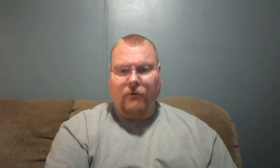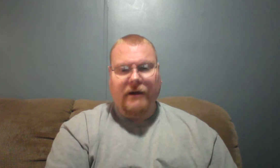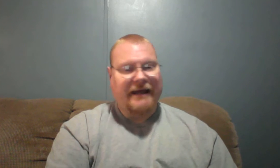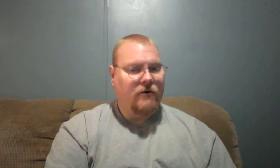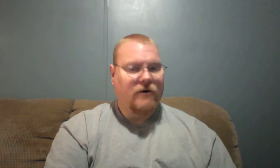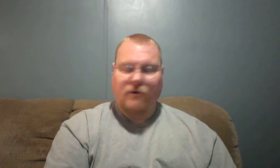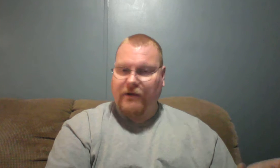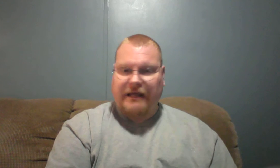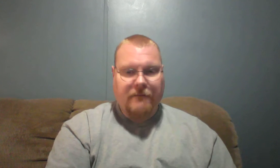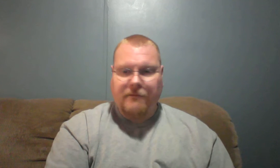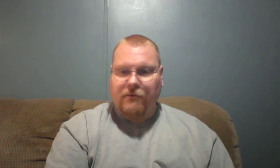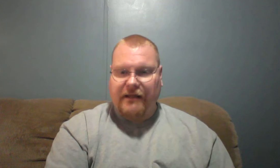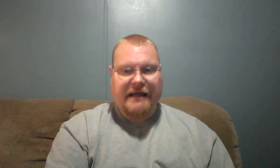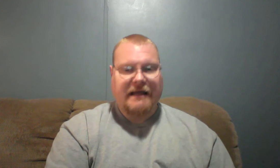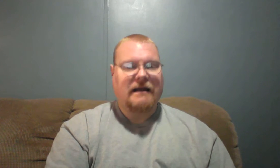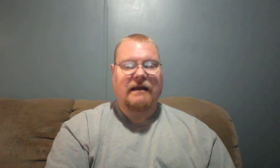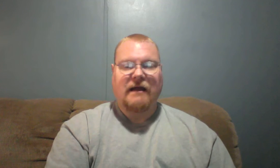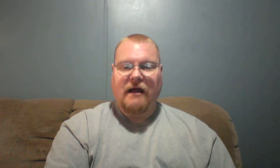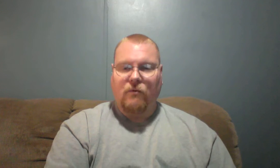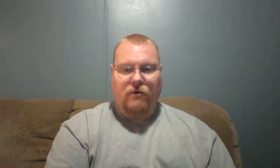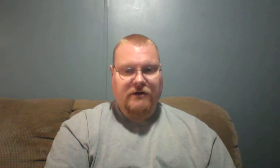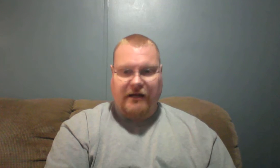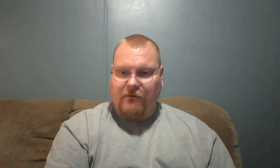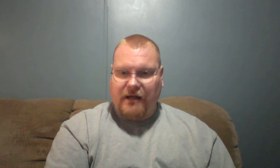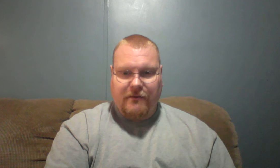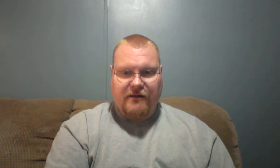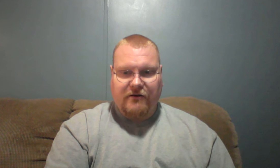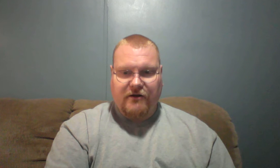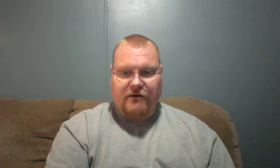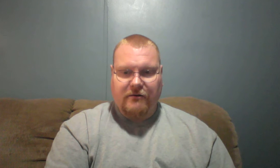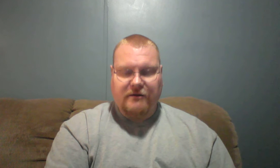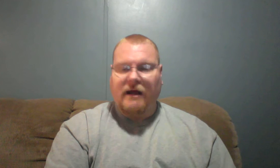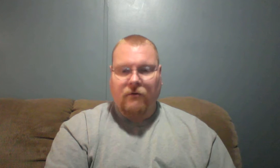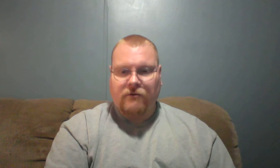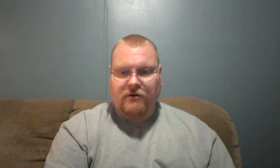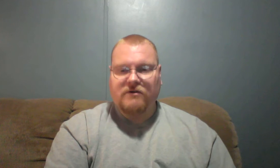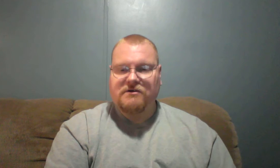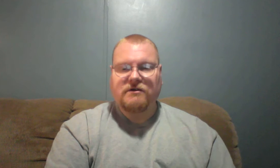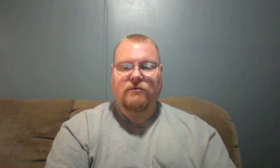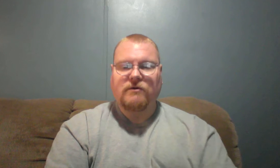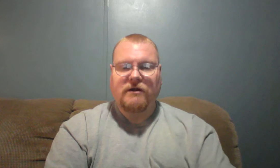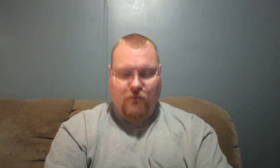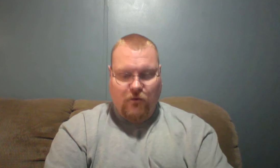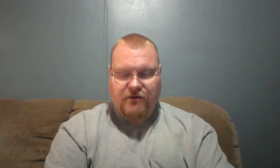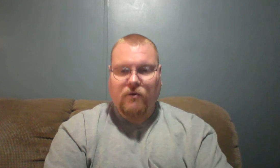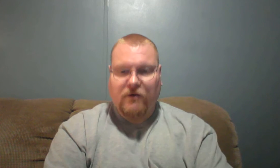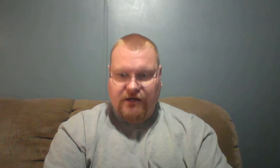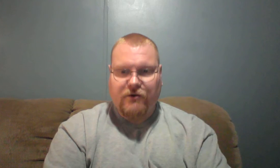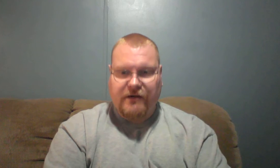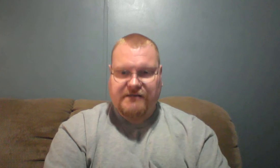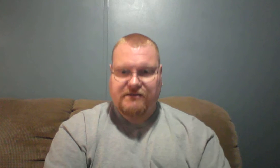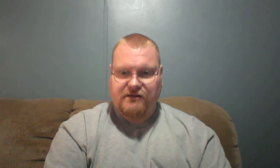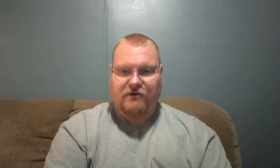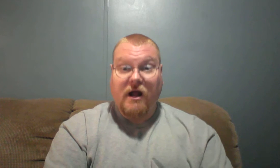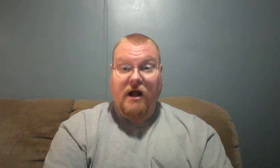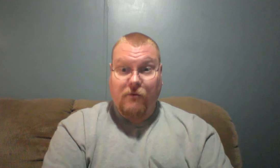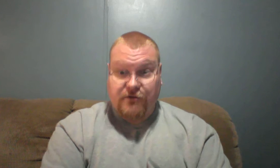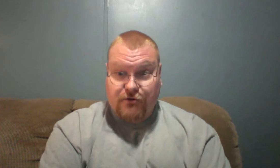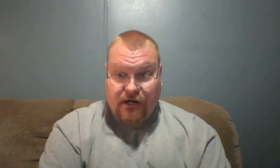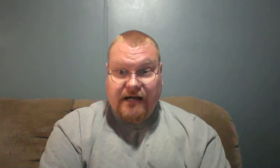Well, we'll get people in and we'll, you know, maybe they'll do it. No, what they're going to do is, what they're trying to